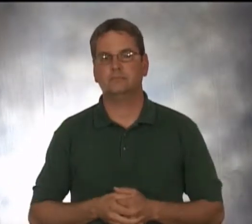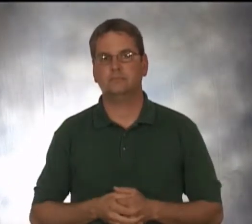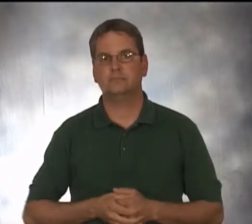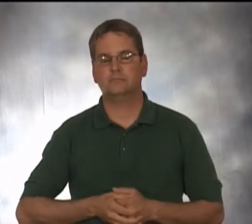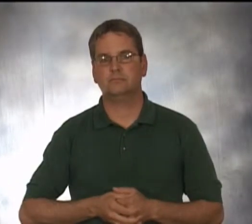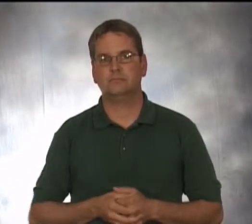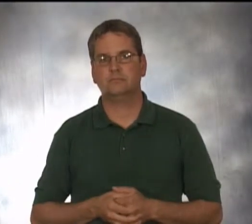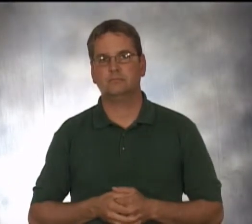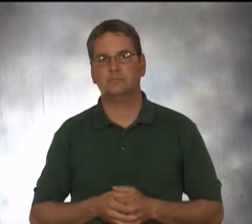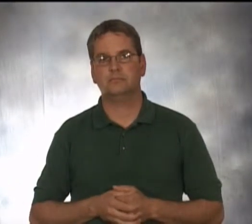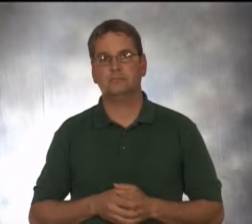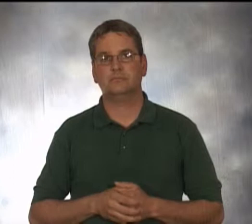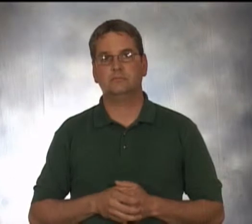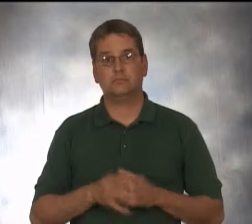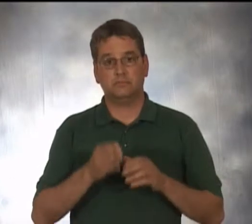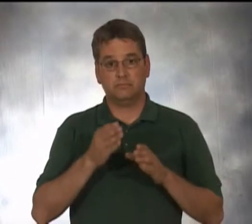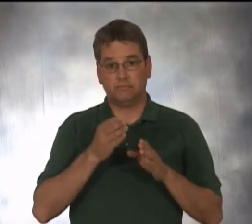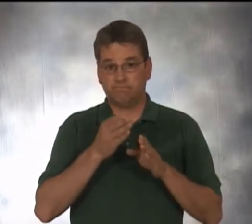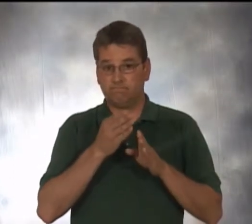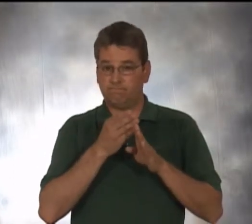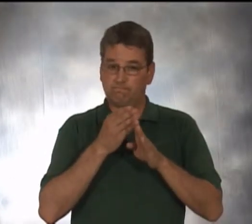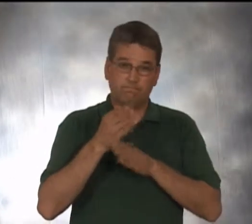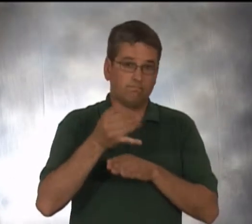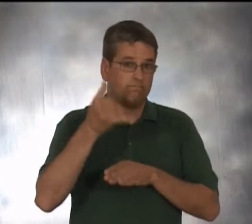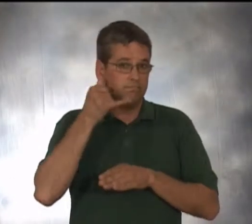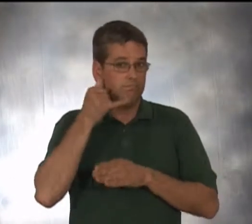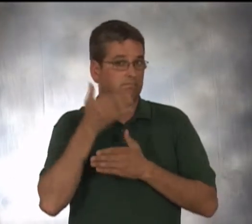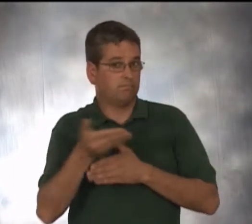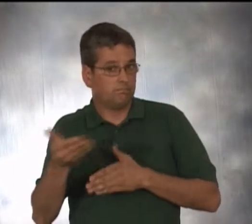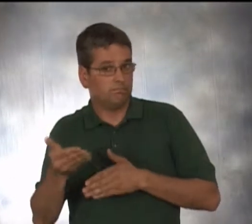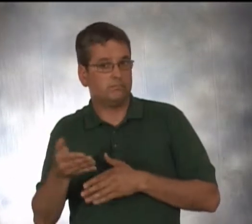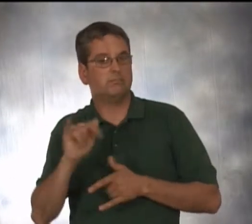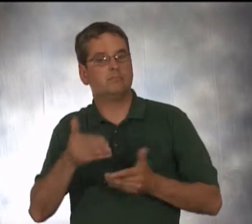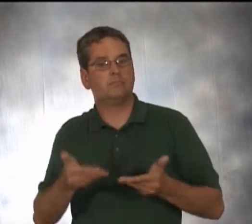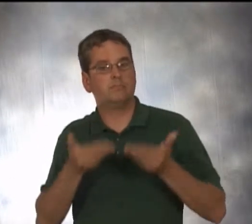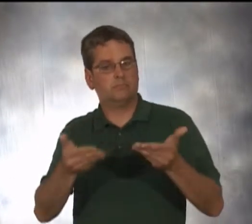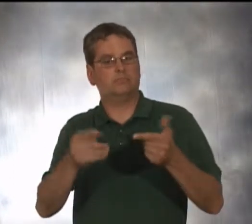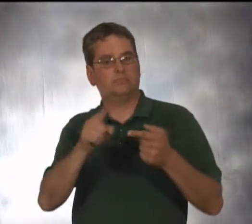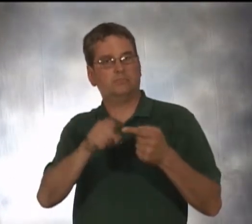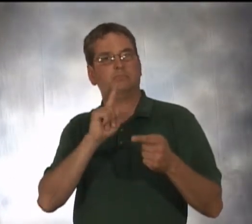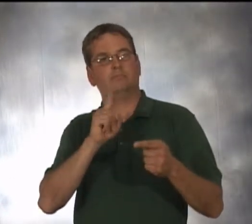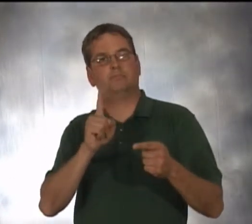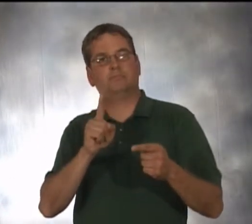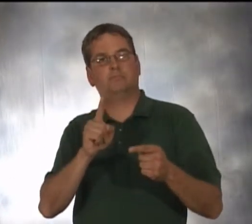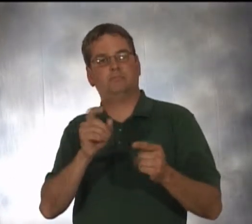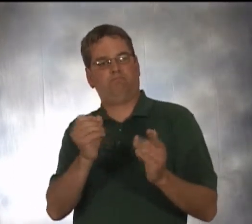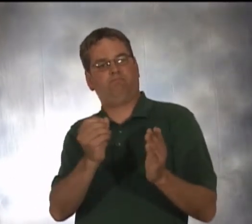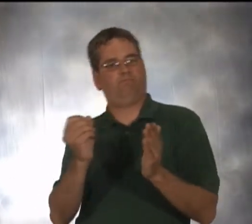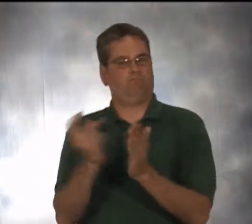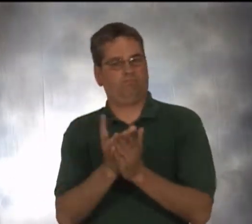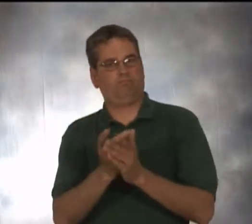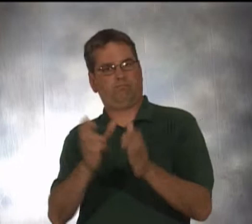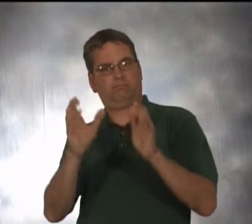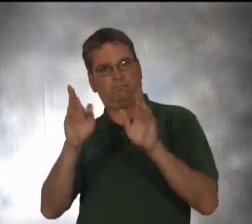Specialized telephone equipment is provided to certified citizens through the Department of of